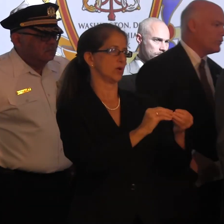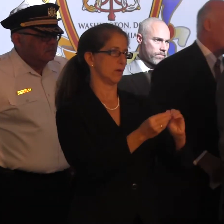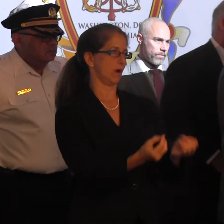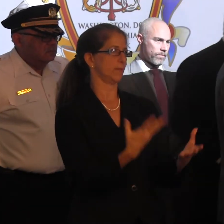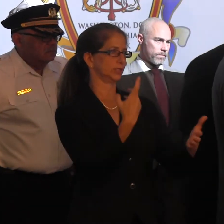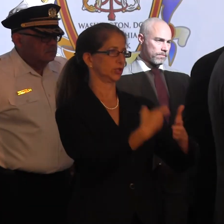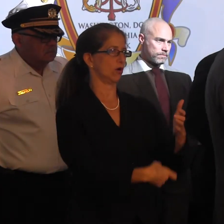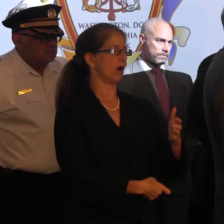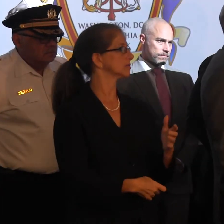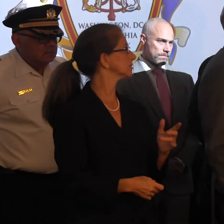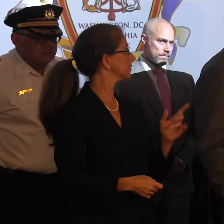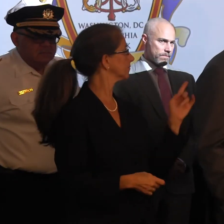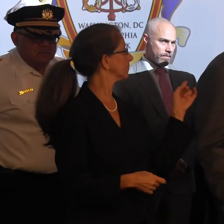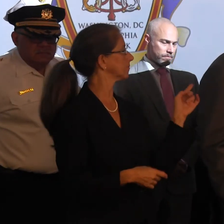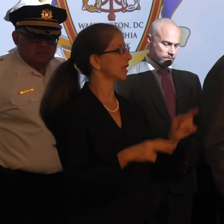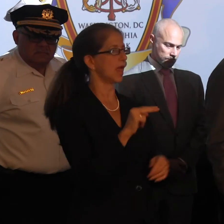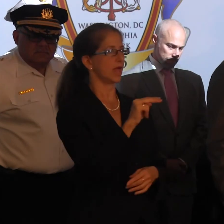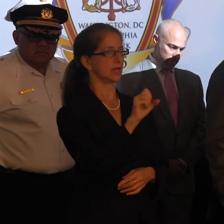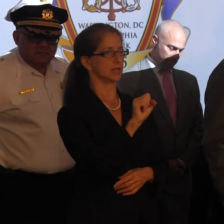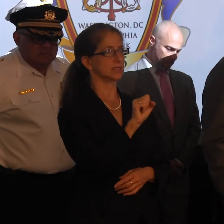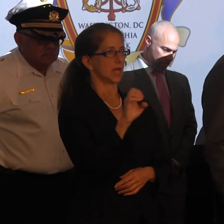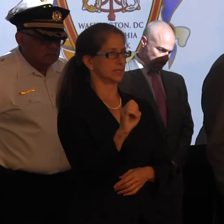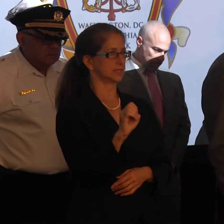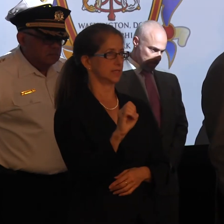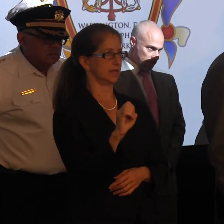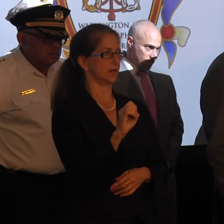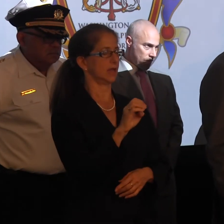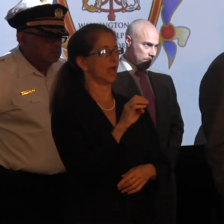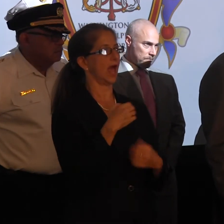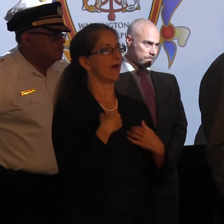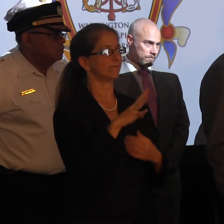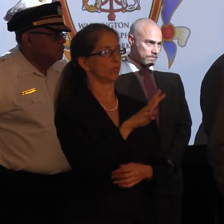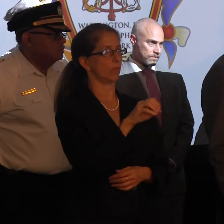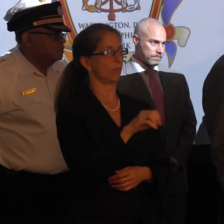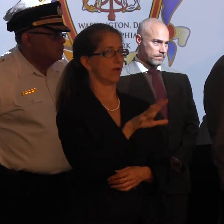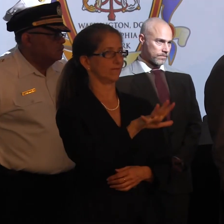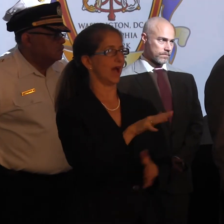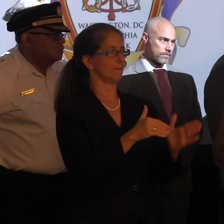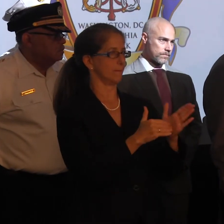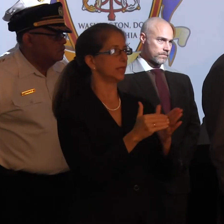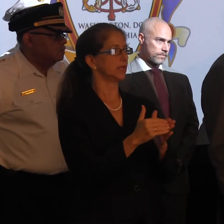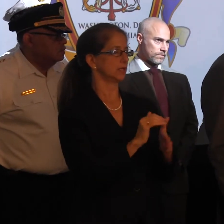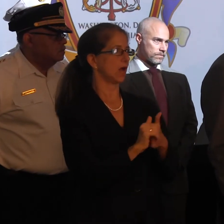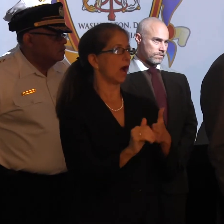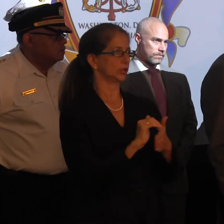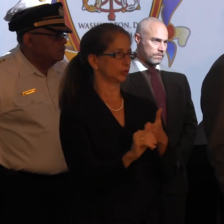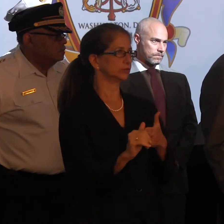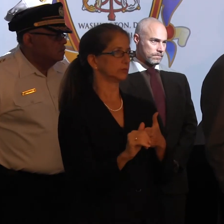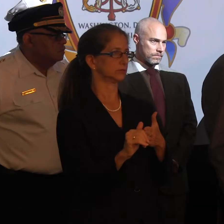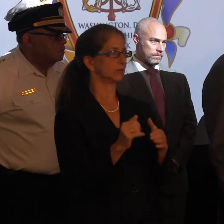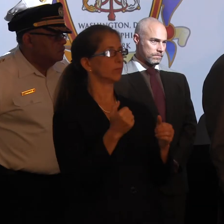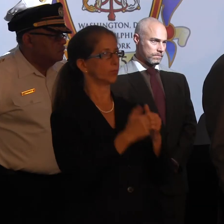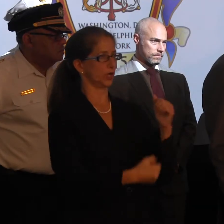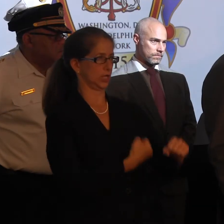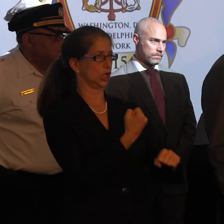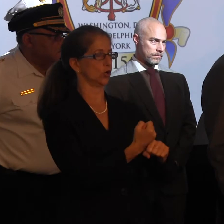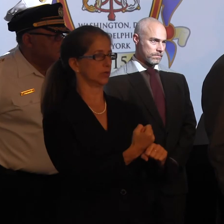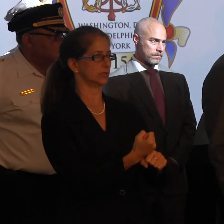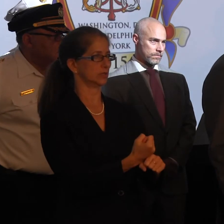I would just say this. NSSCs are budgeted for $4.5 million in the budget. year.